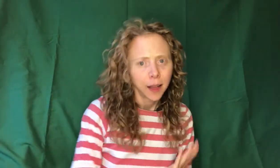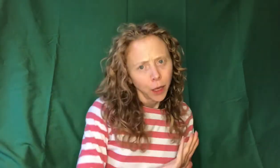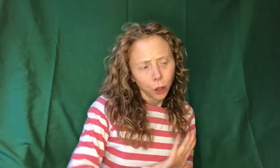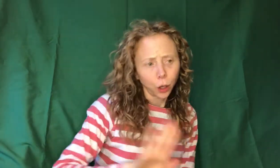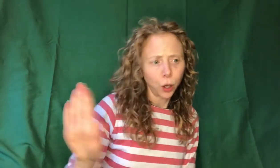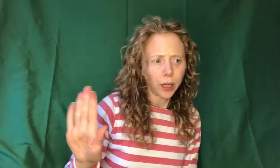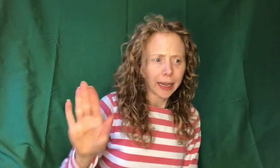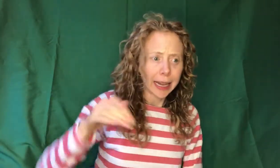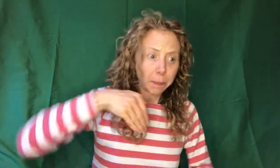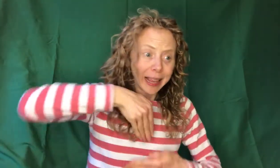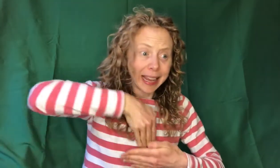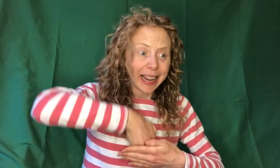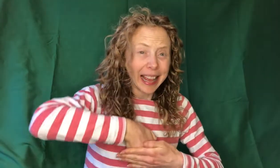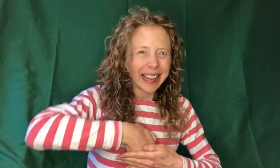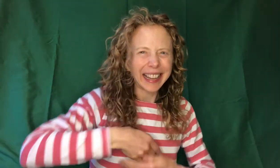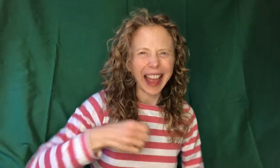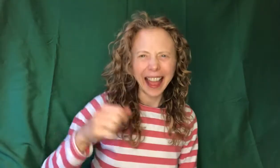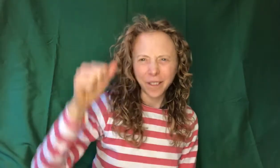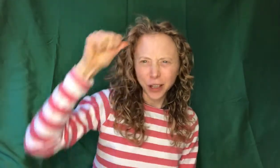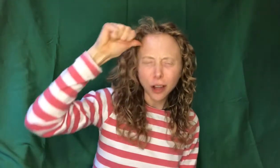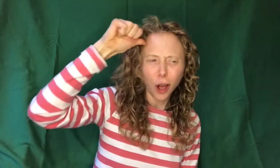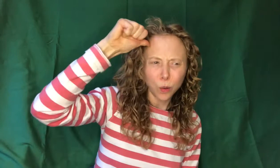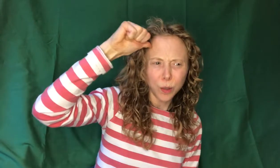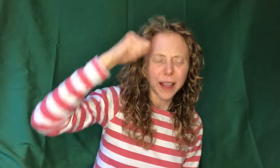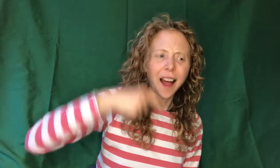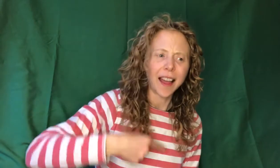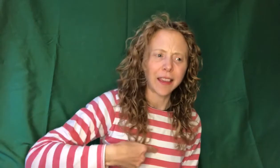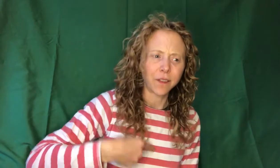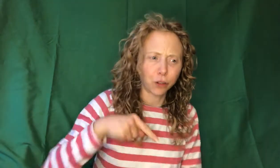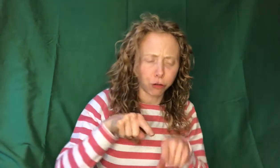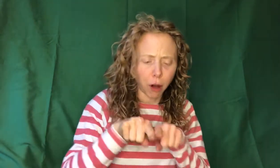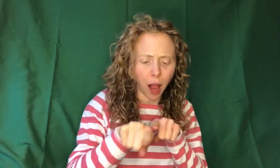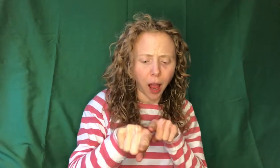Couldn't keep it in, heaven knows I've tried.